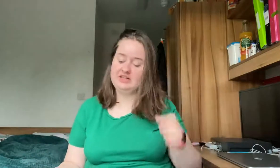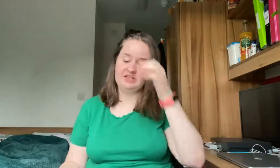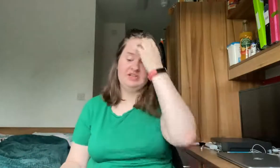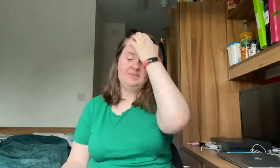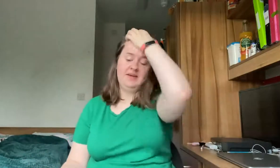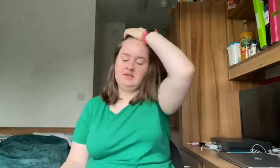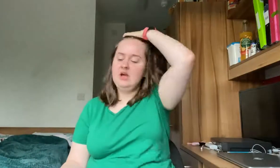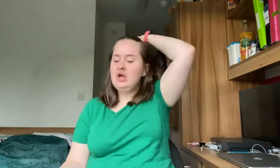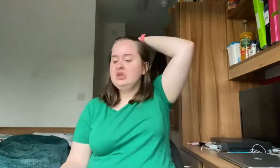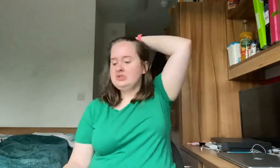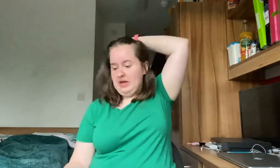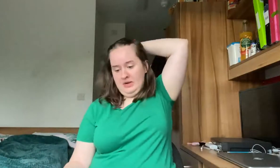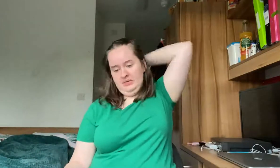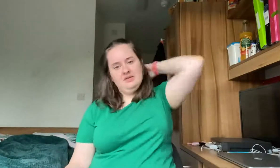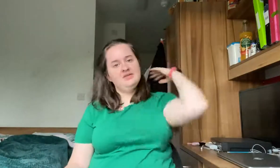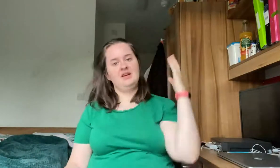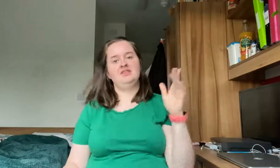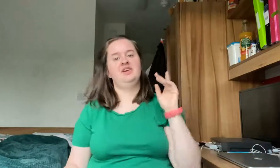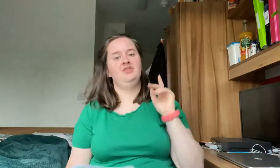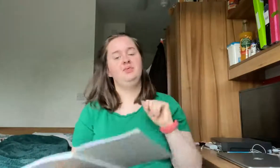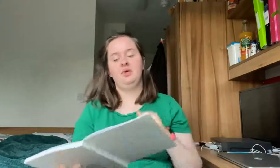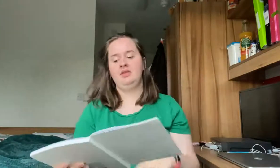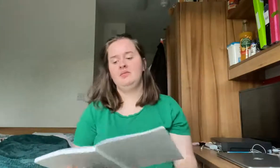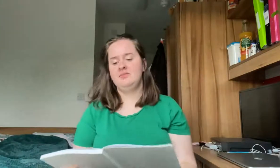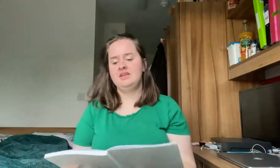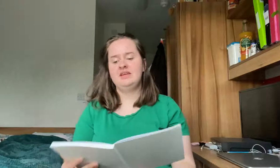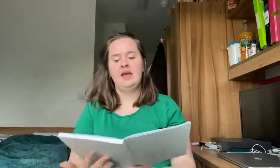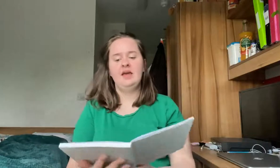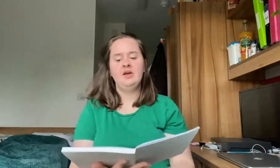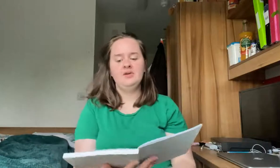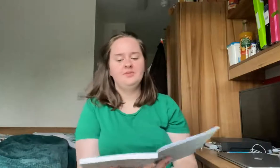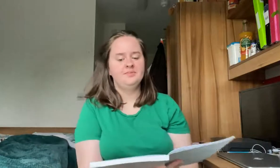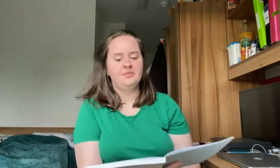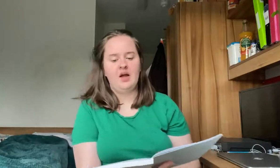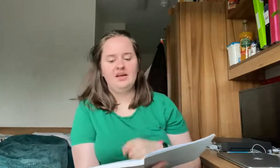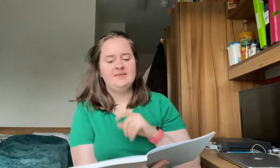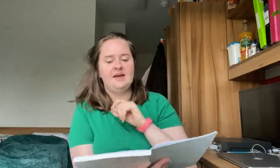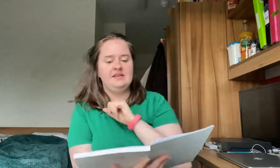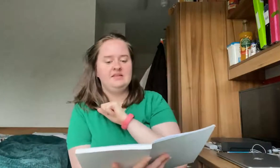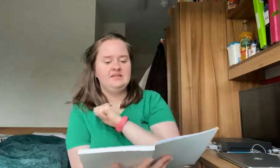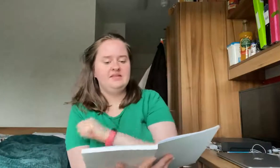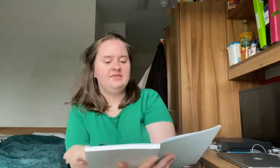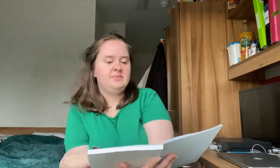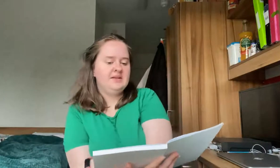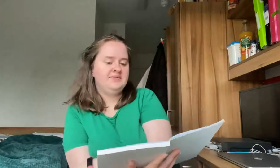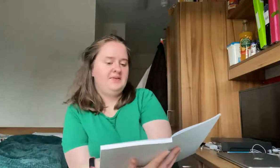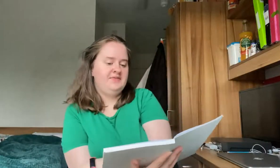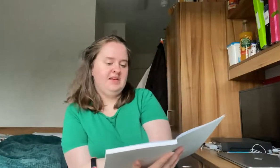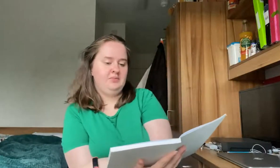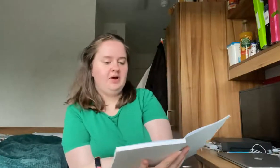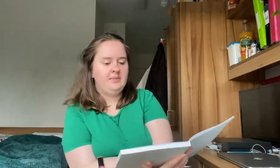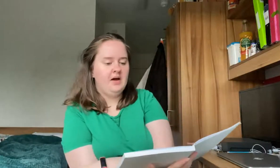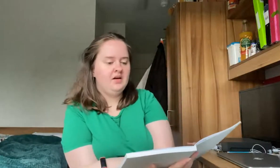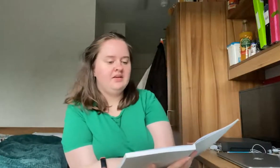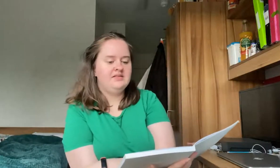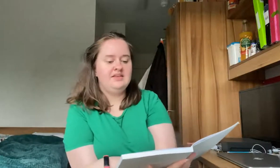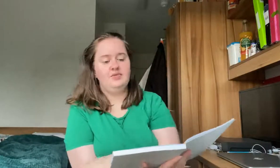actually spend so starting off with Monday I spent £7.50 in Primark £7